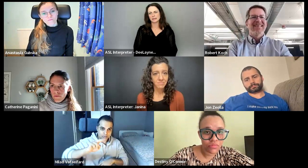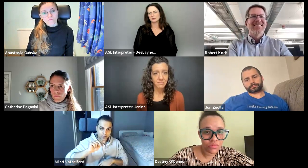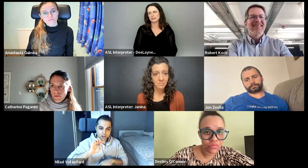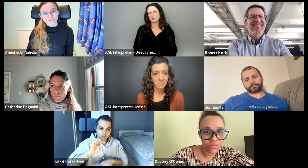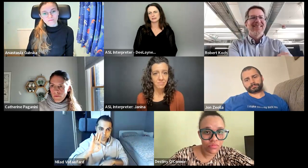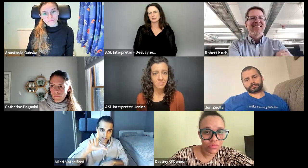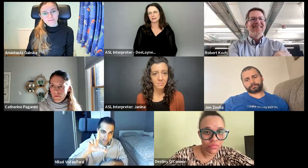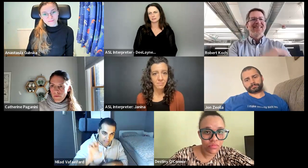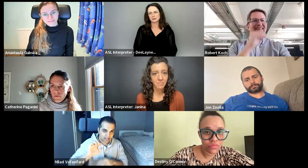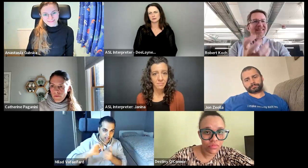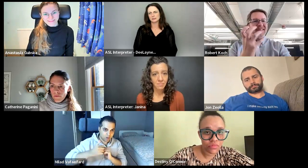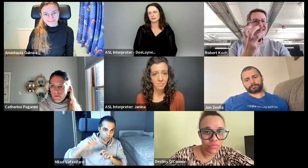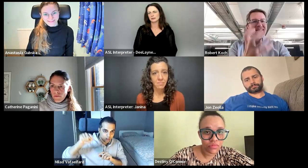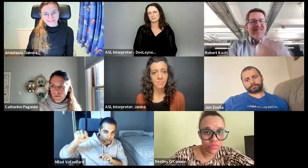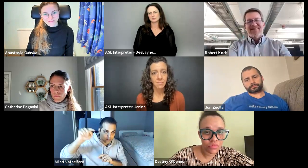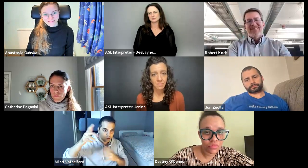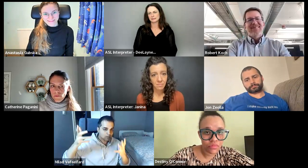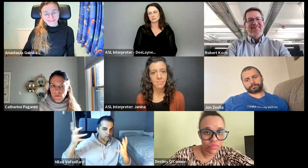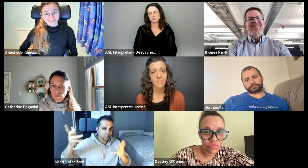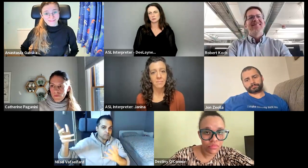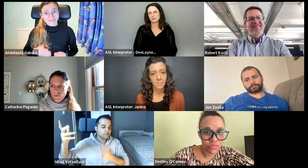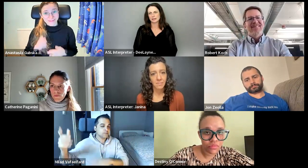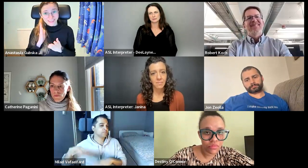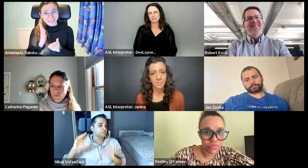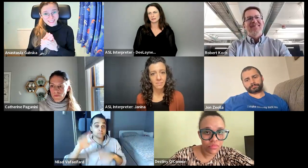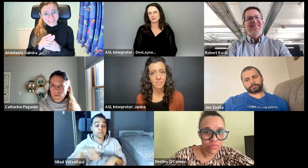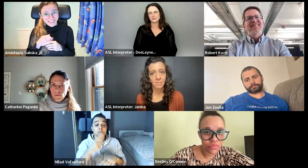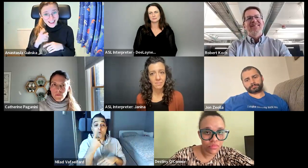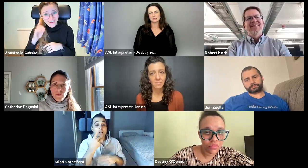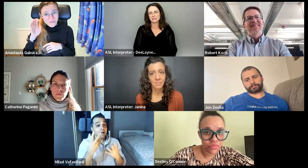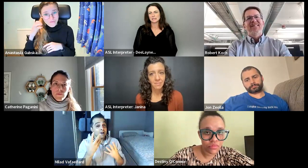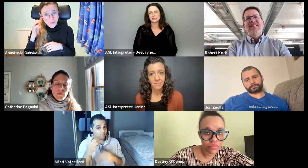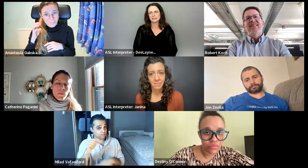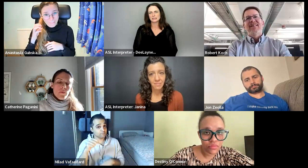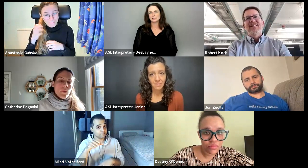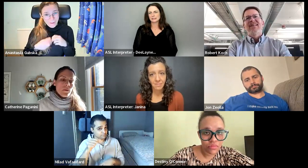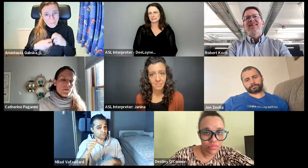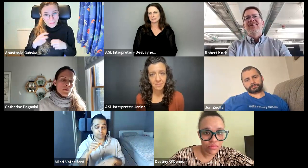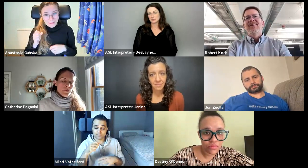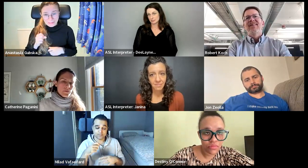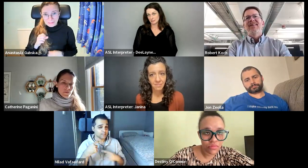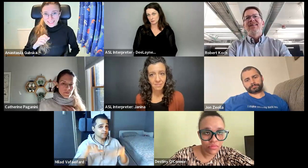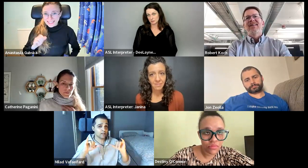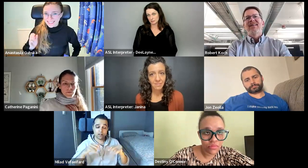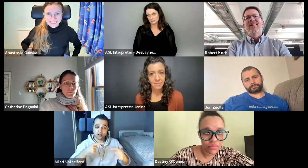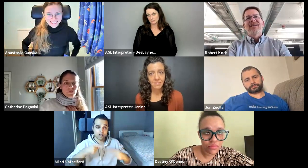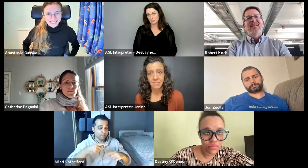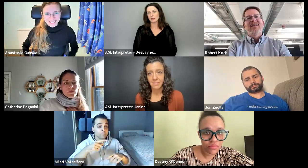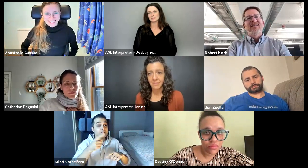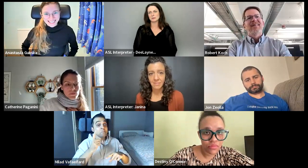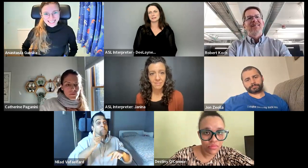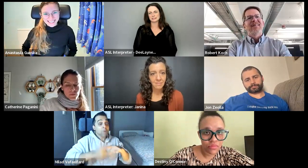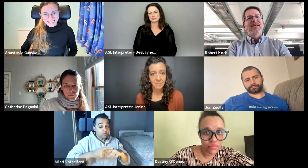to do that repeatedly and how to turn on, um, the zoom and the captioning and all of that, but, uh, it has not been successful to this